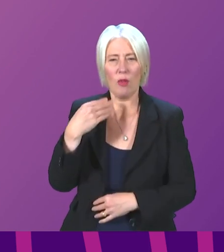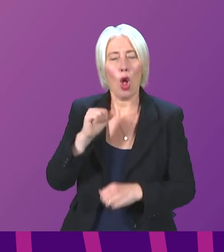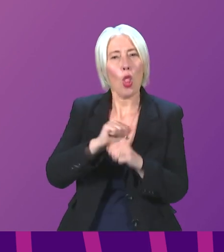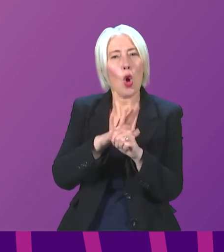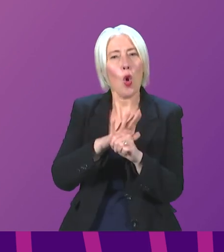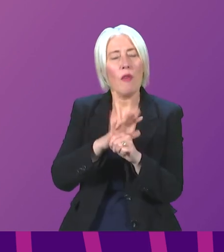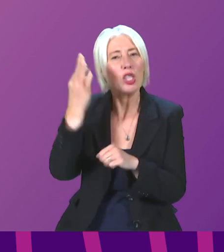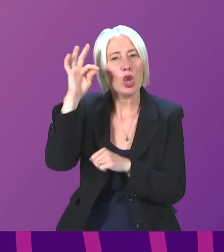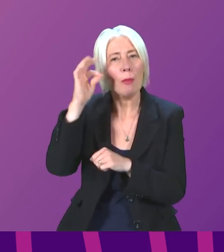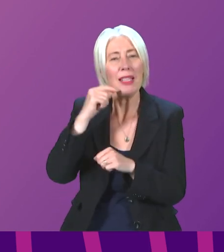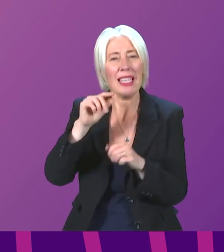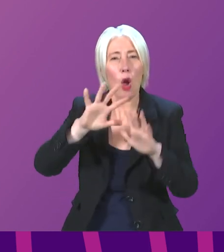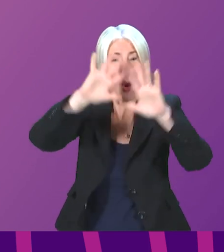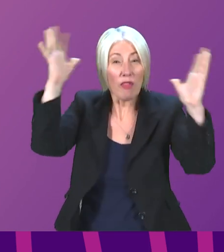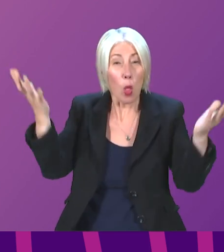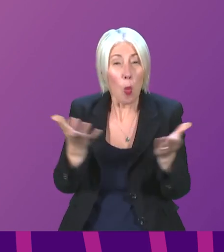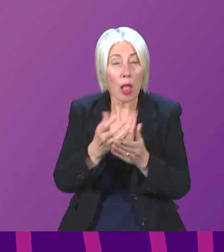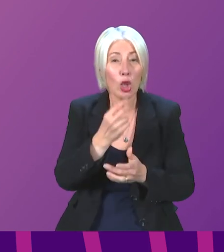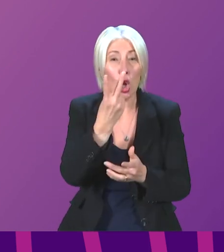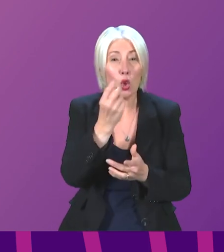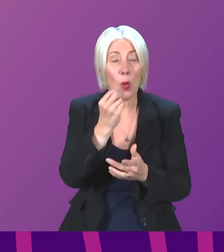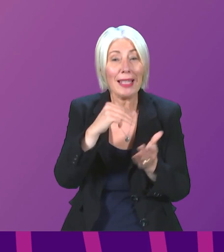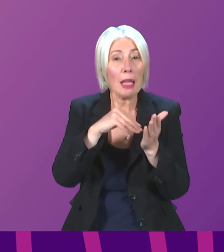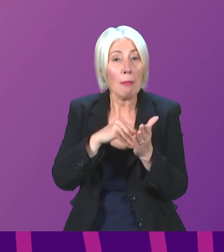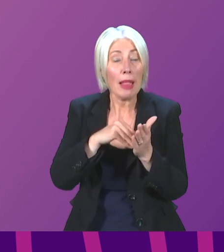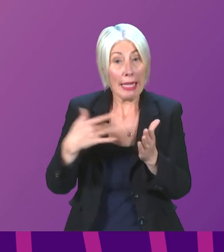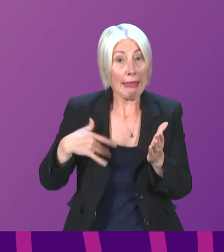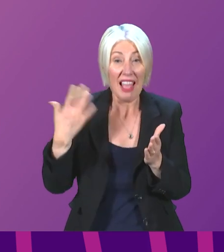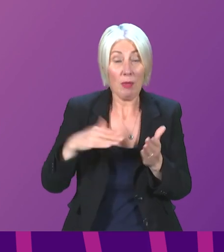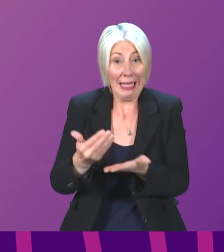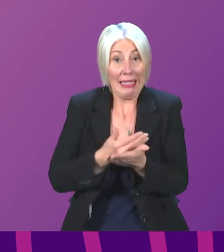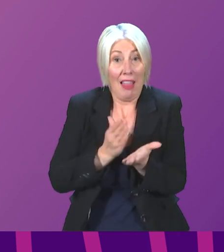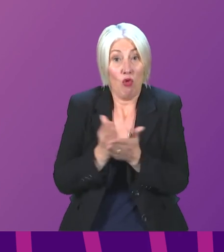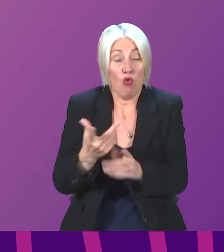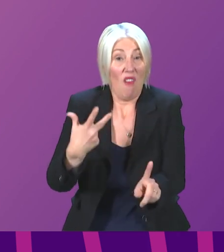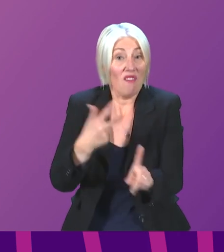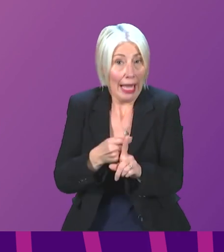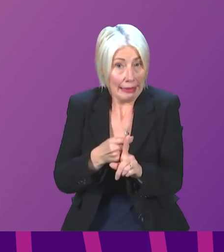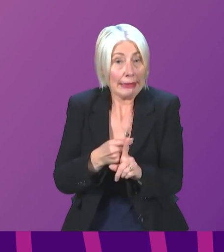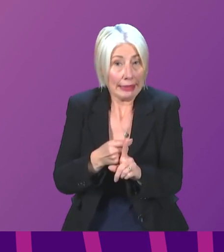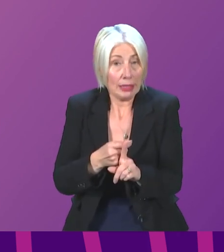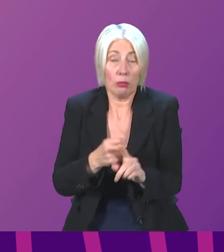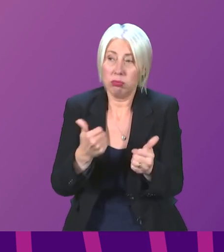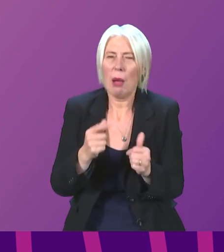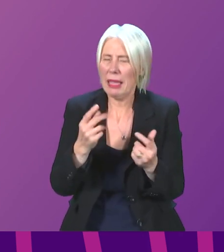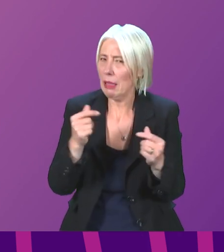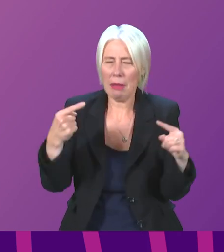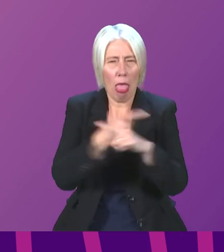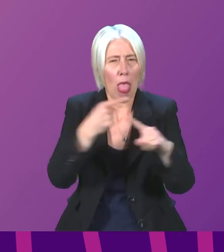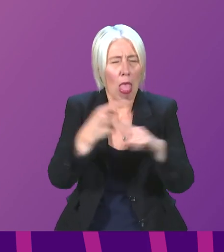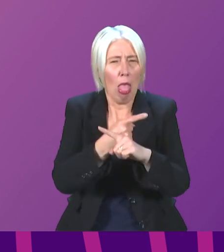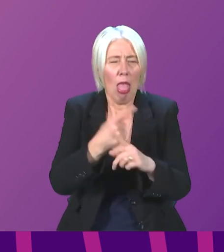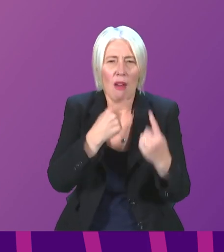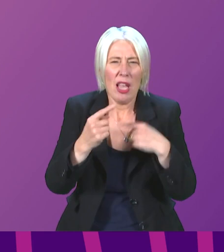committee that worldwide some 20 million lives have been saved by the vaccines. And yet there's a lot of misinformation and